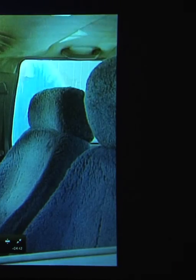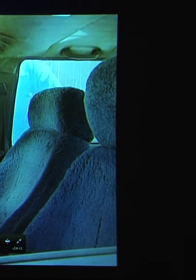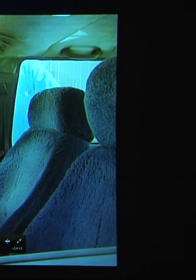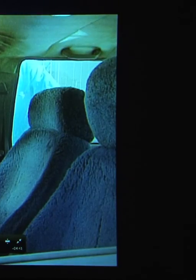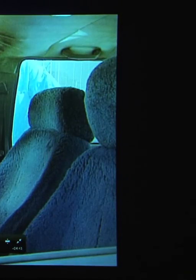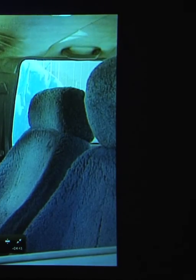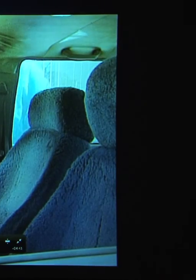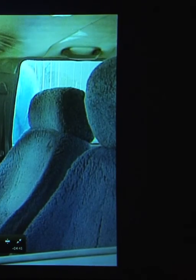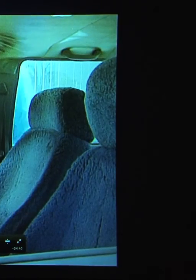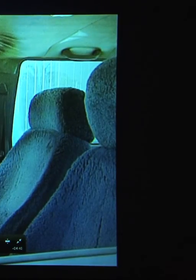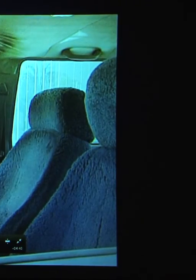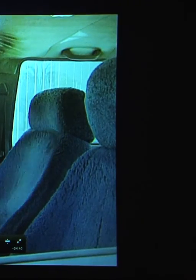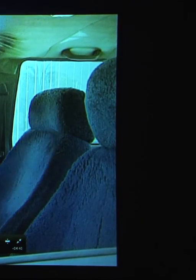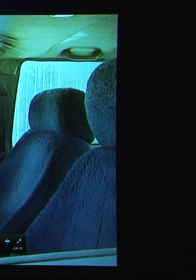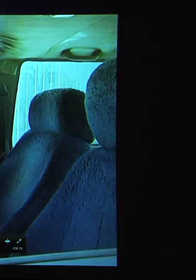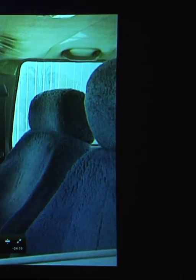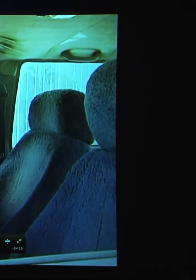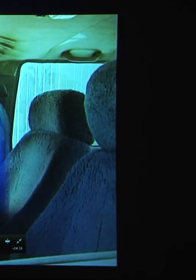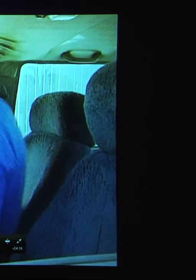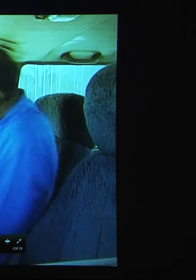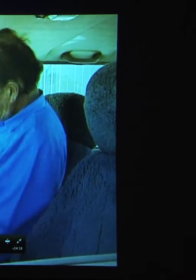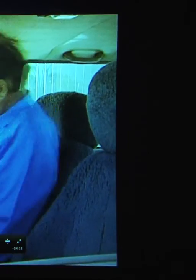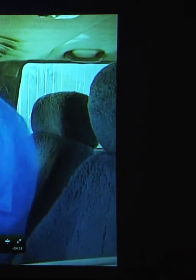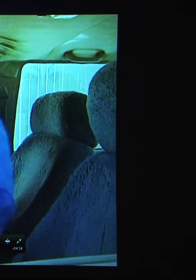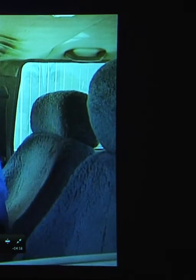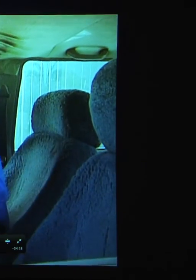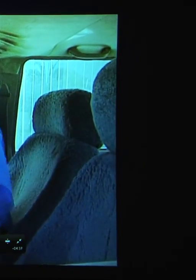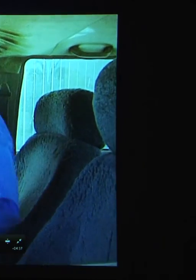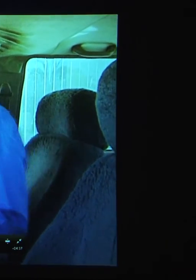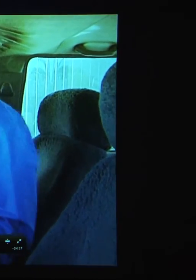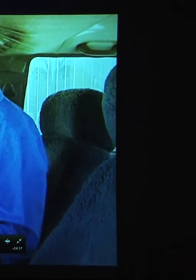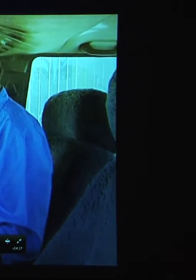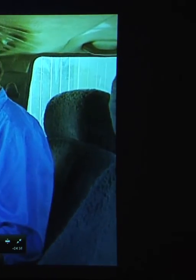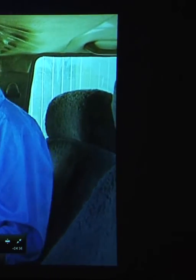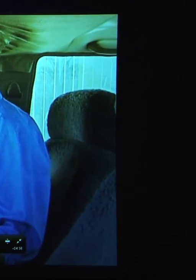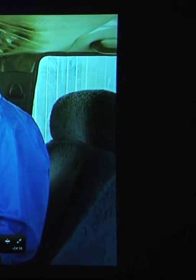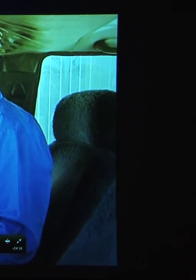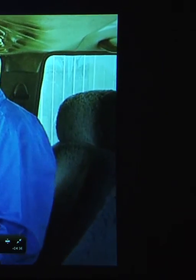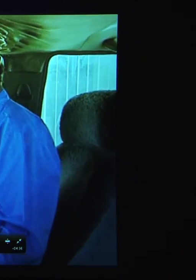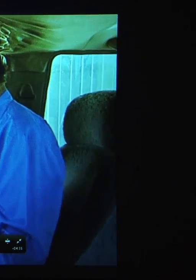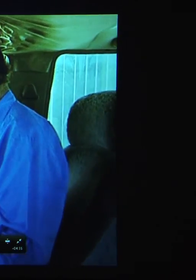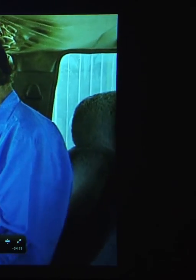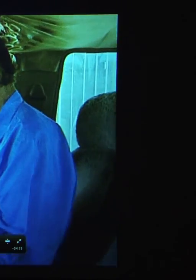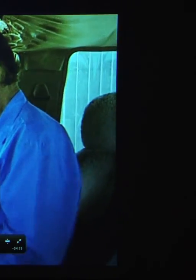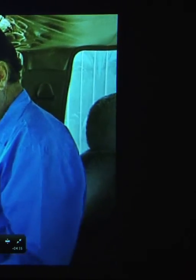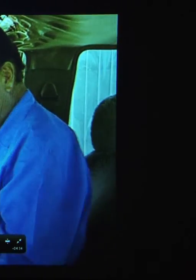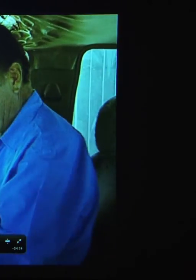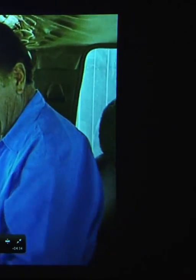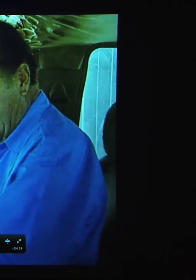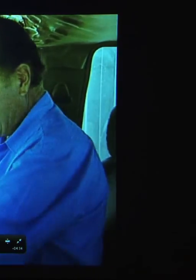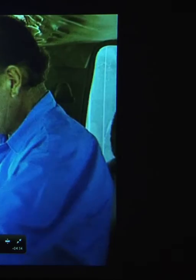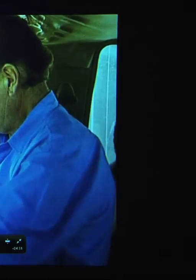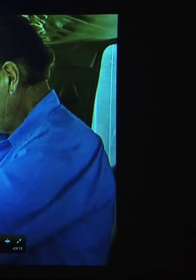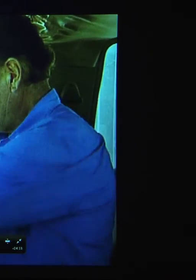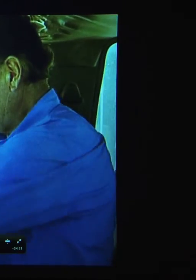A Croatian immigrant named Dinko Lucan. For 40 years, Dinko hunted tuna in a